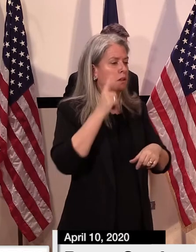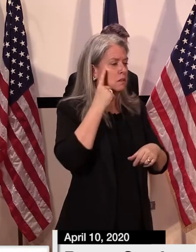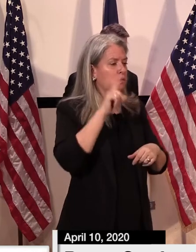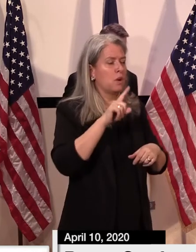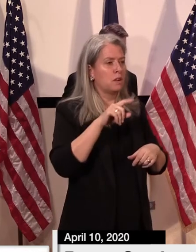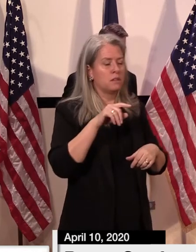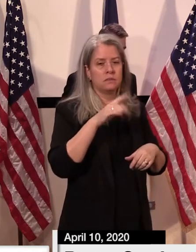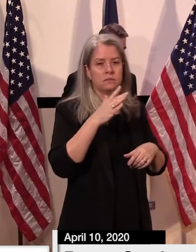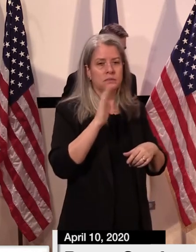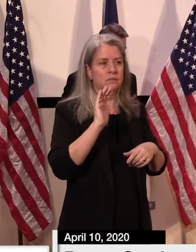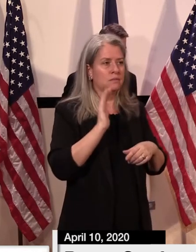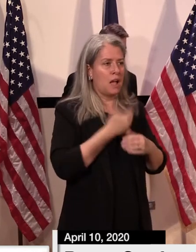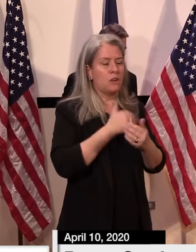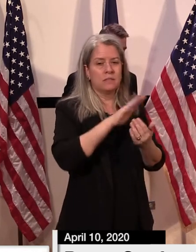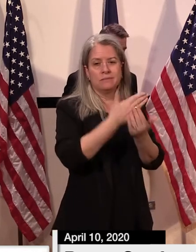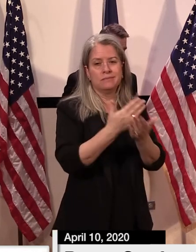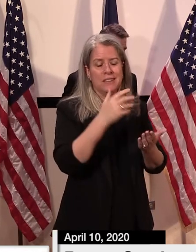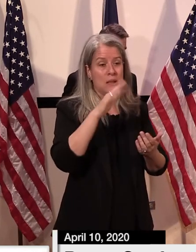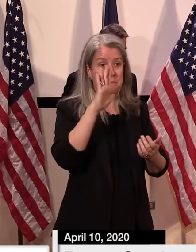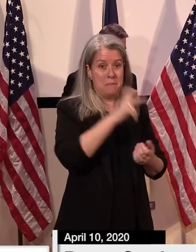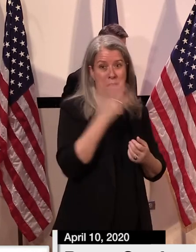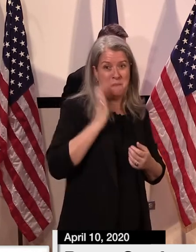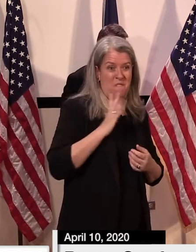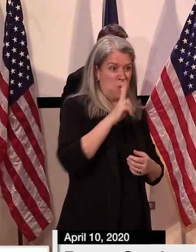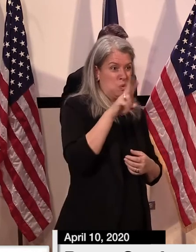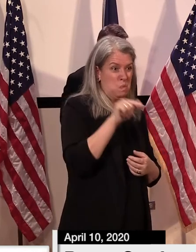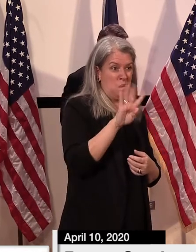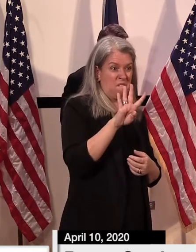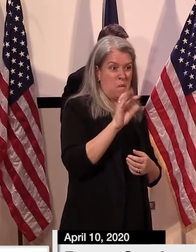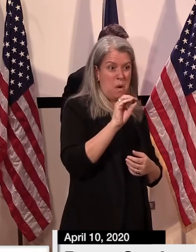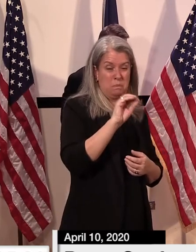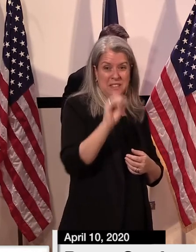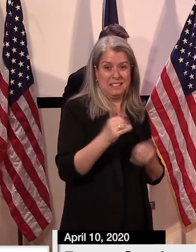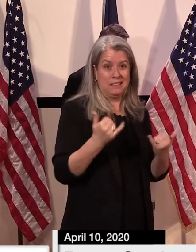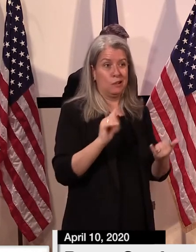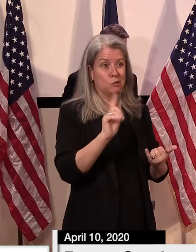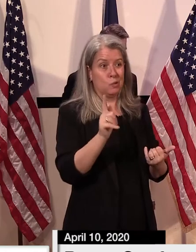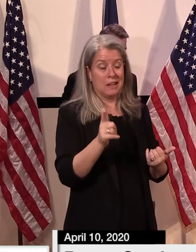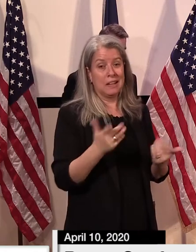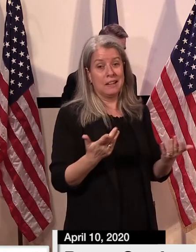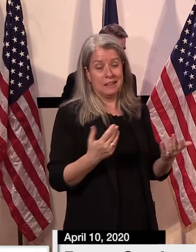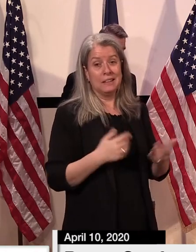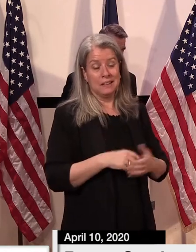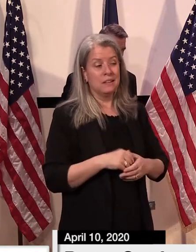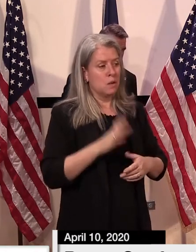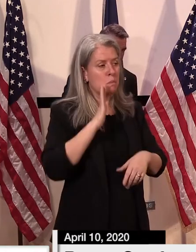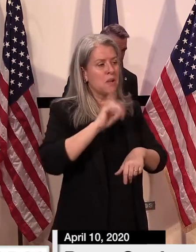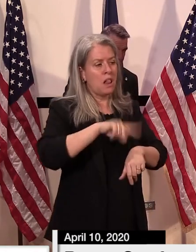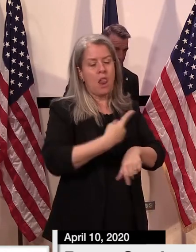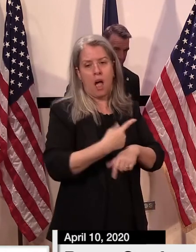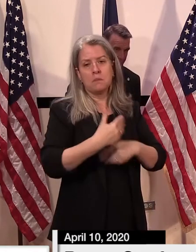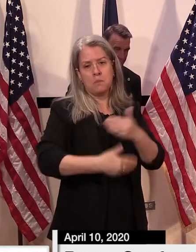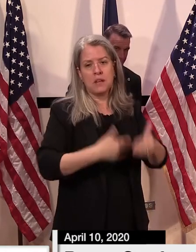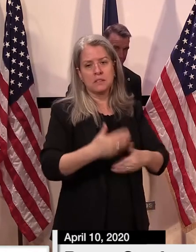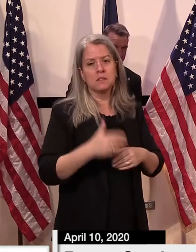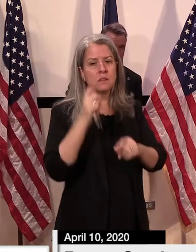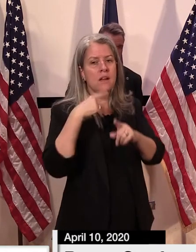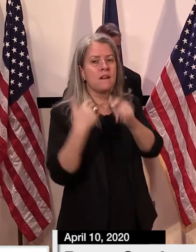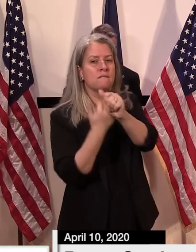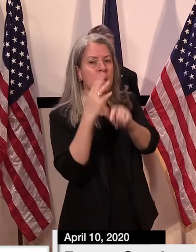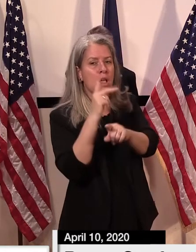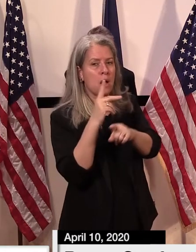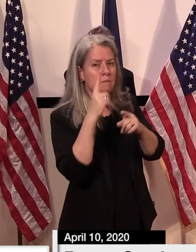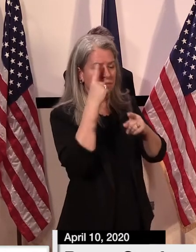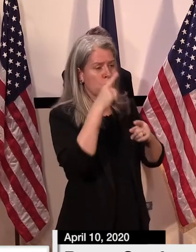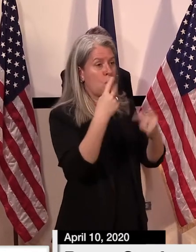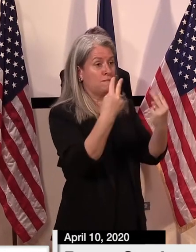were at 2.4 percent i just don't see that happening for a while um but yeah so it'll be a long process just a quick follow-up i